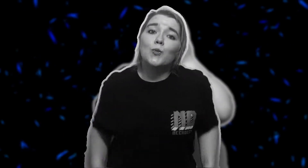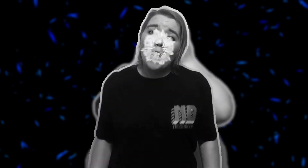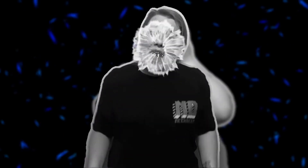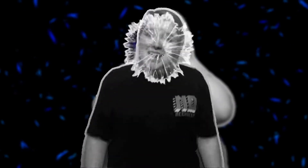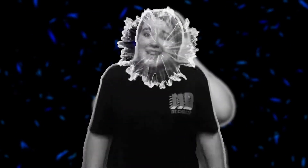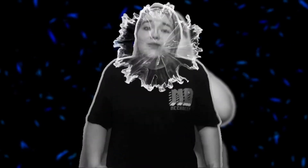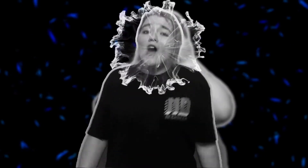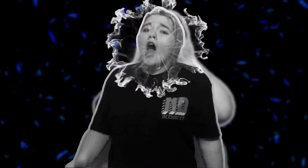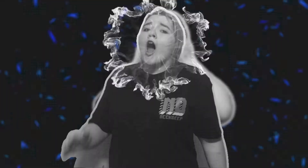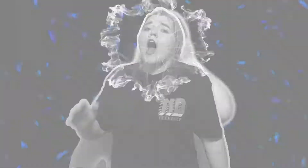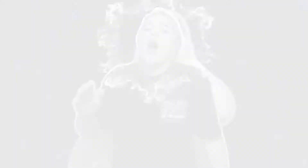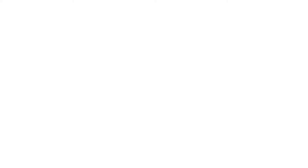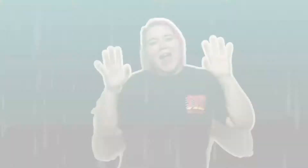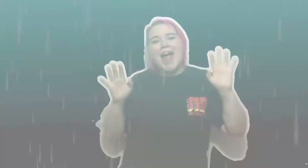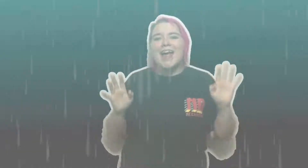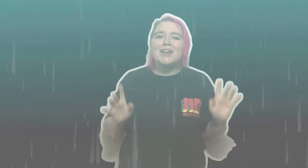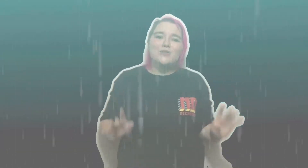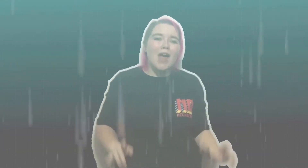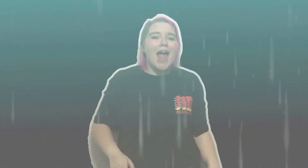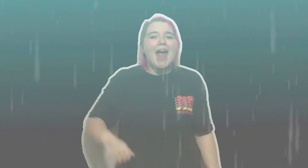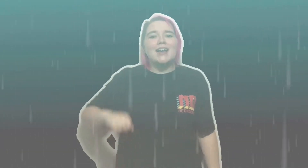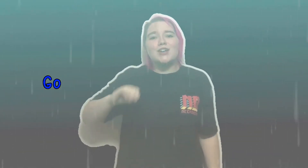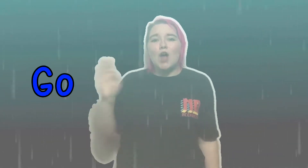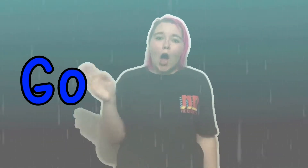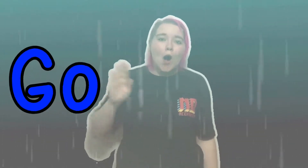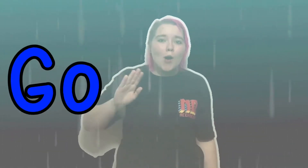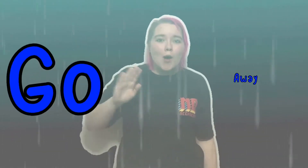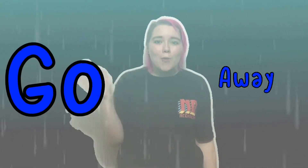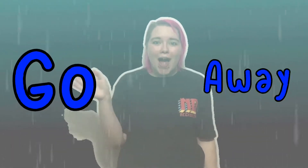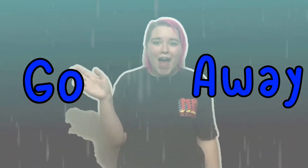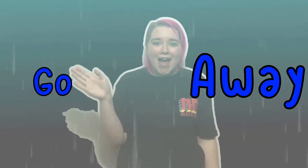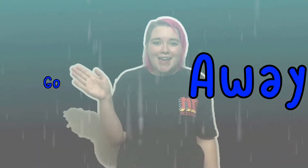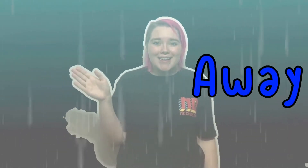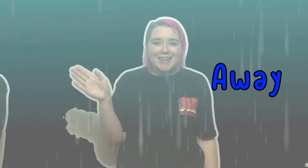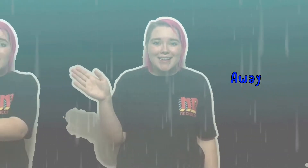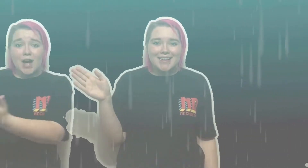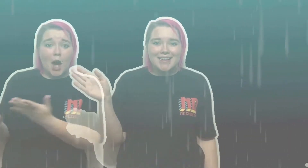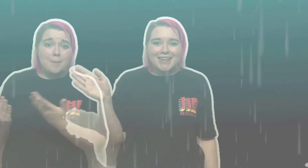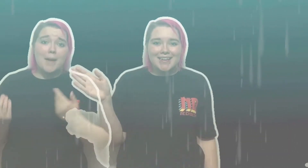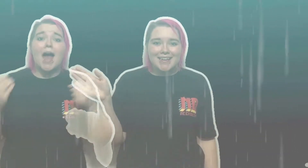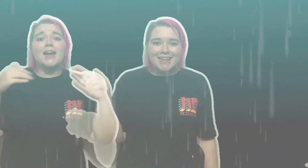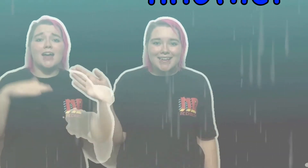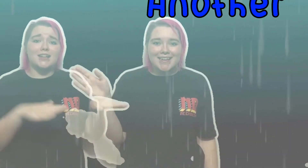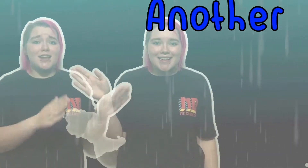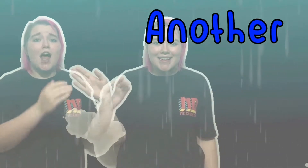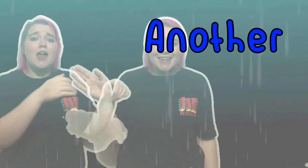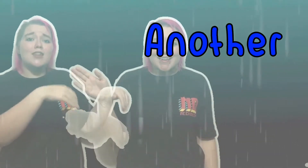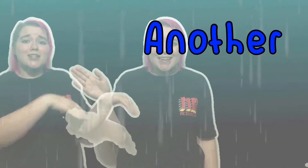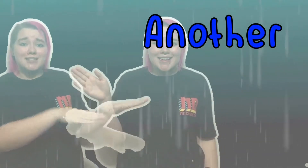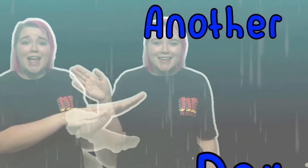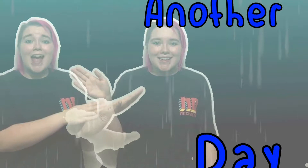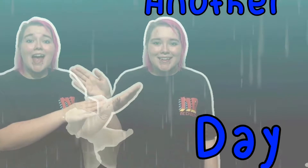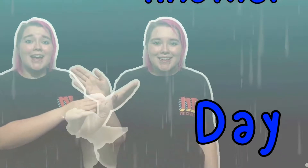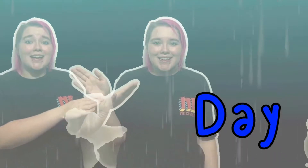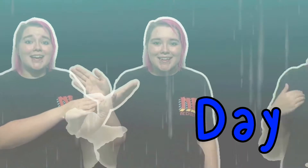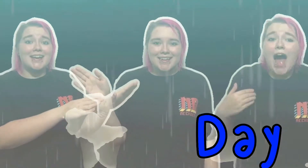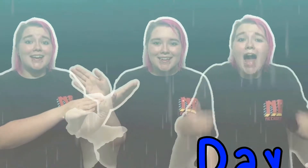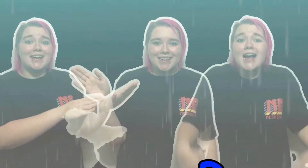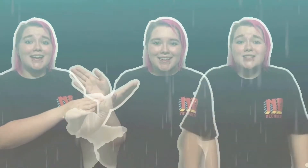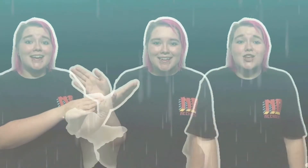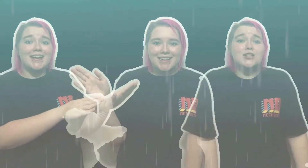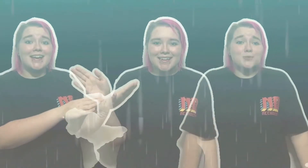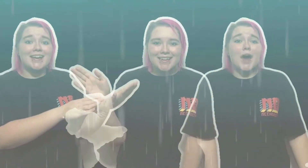are you waiting for? Hey, hey, go away, come back another day